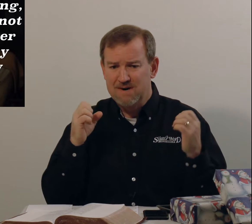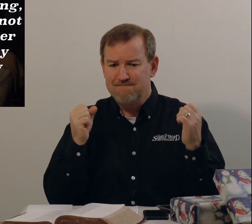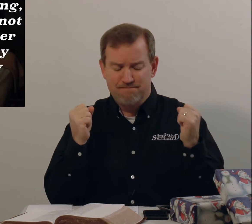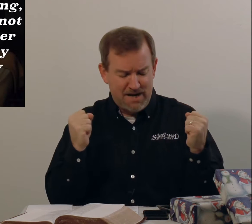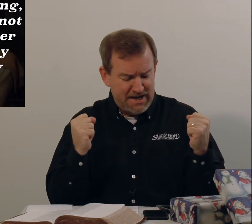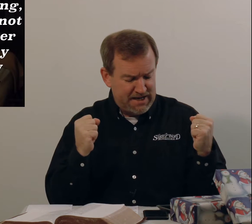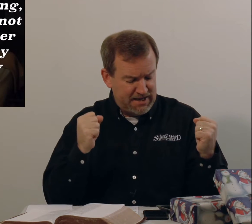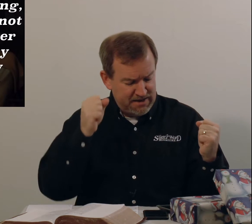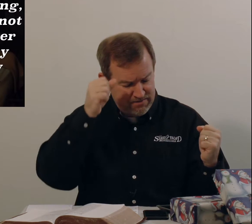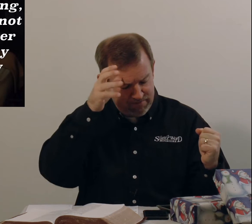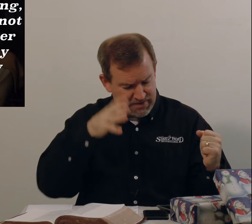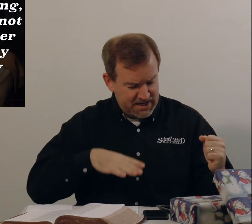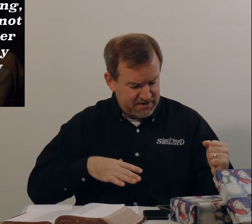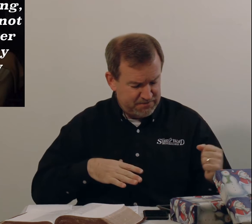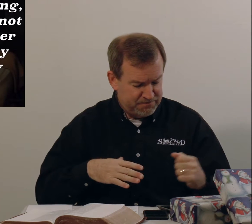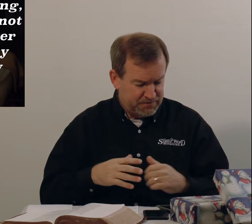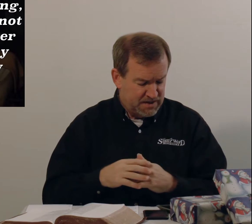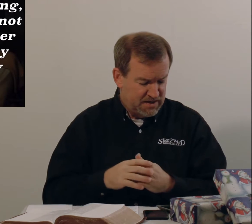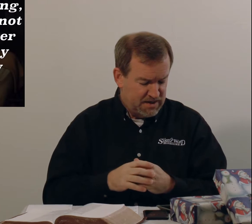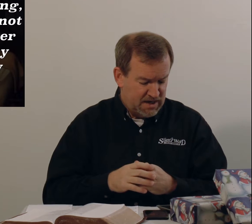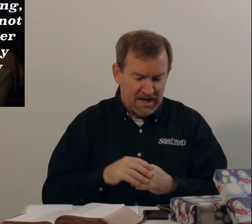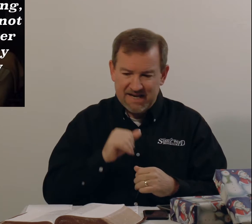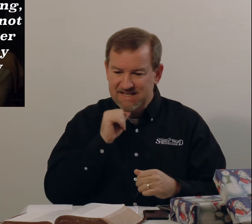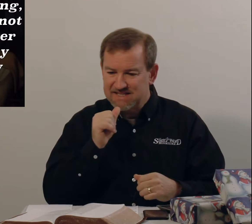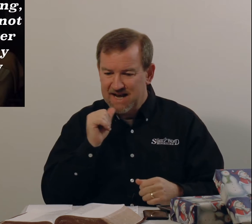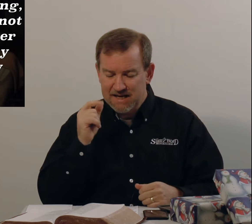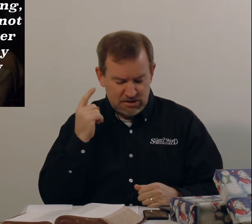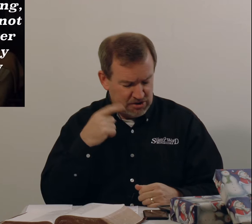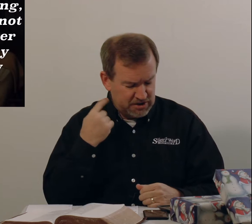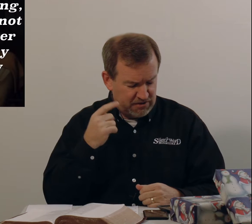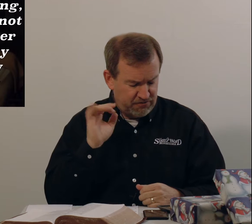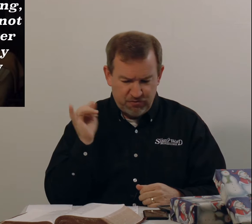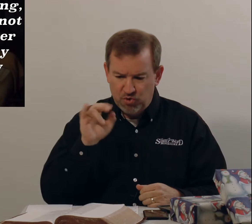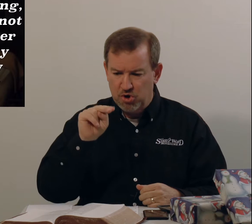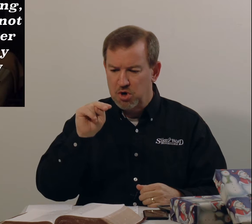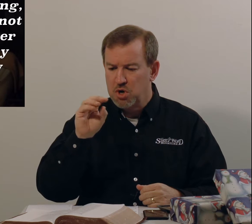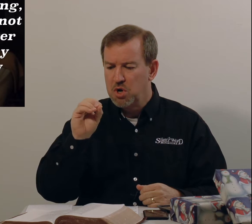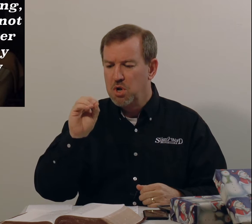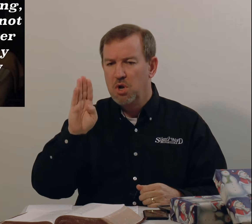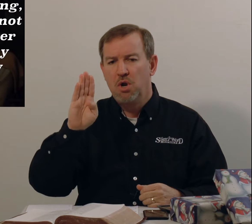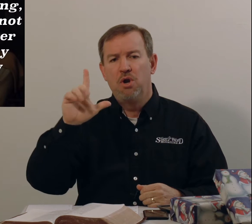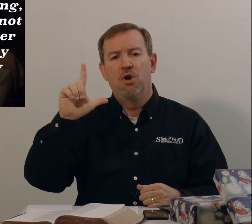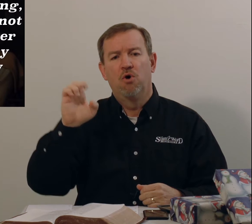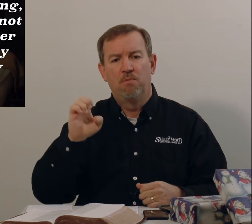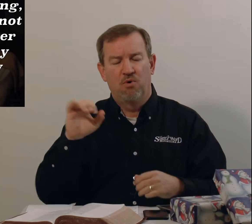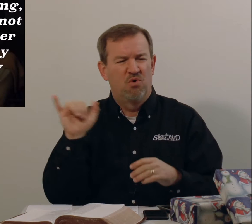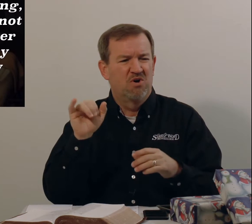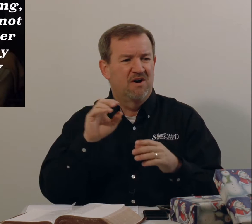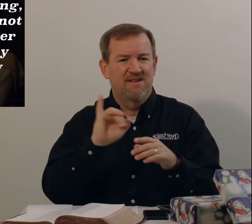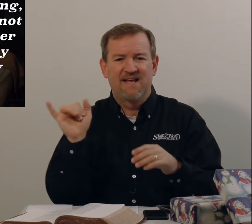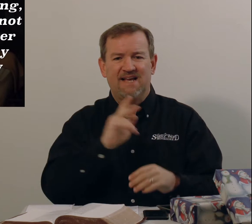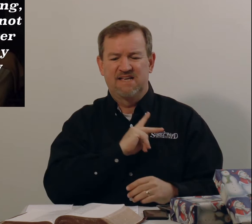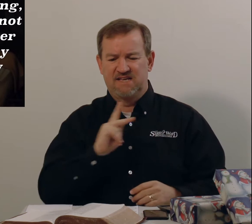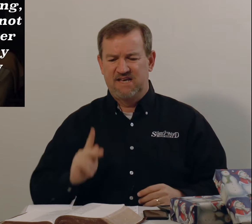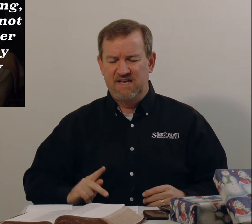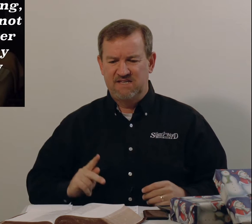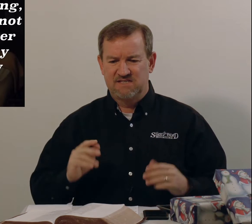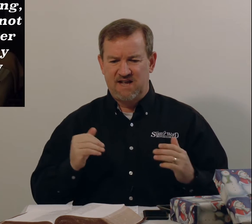mighty men. He's not looking for noble or like kings and